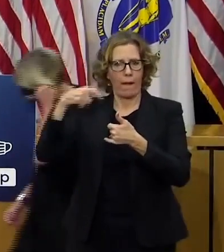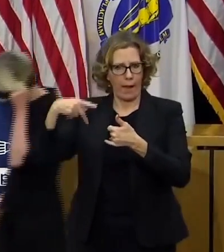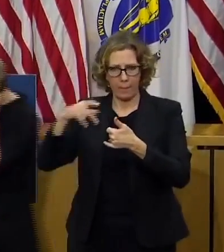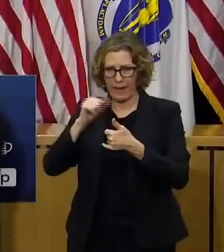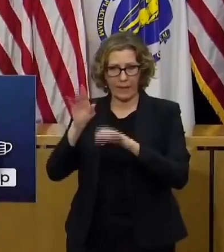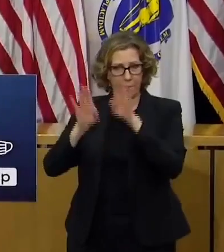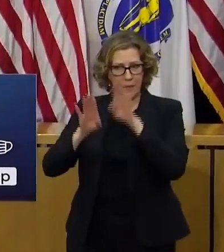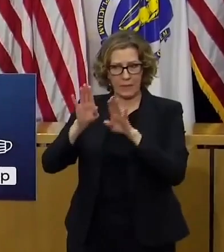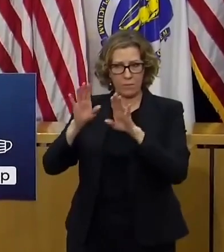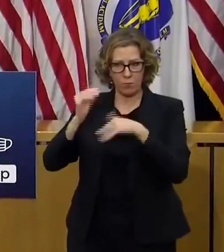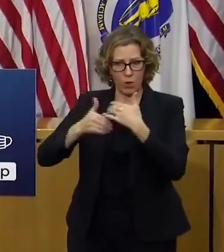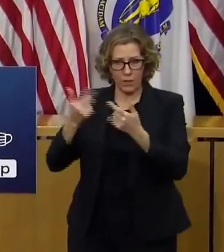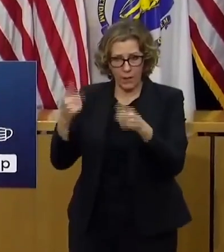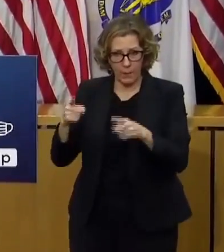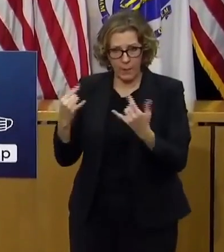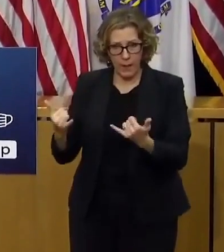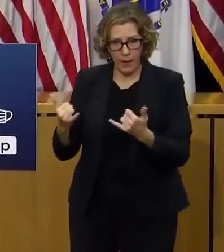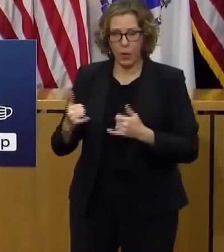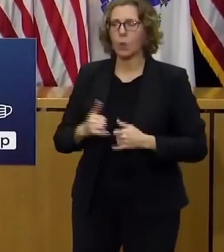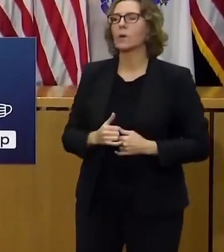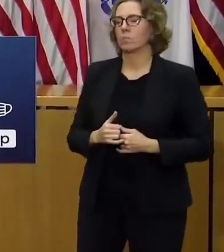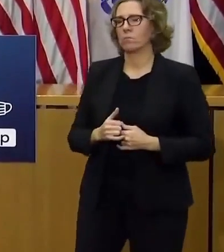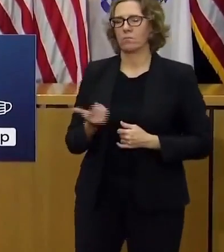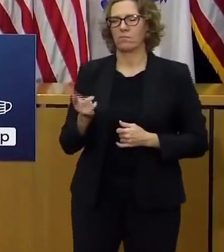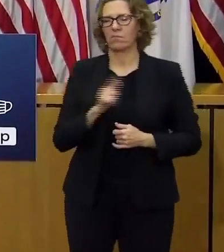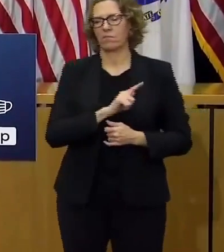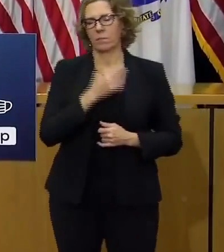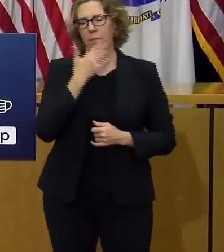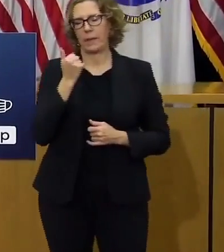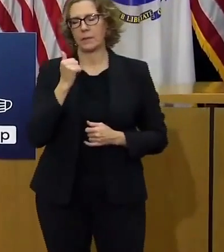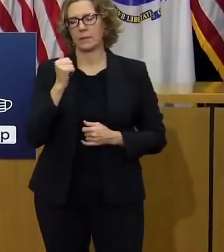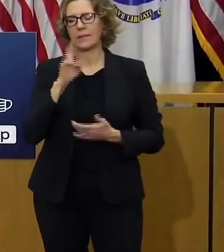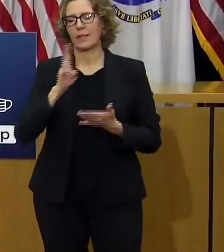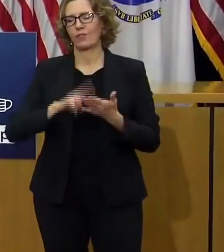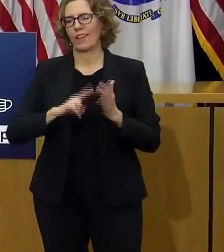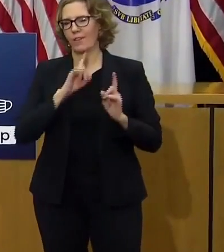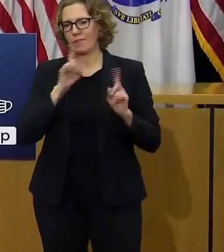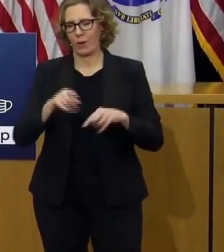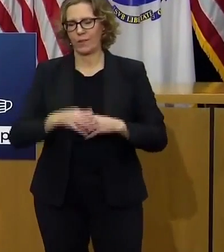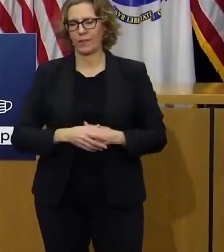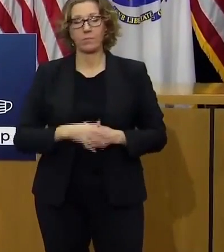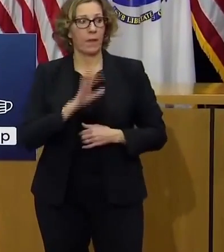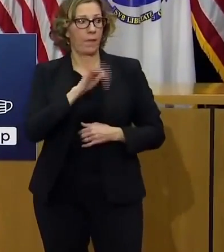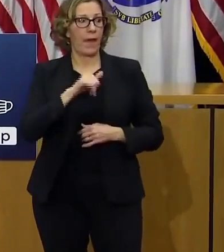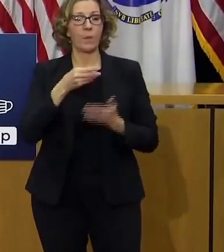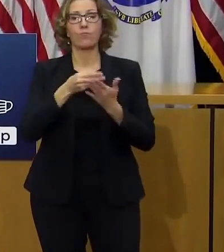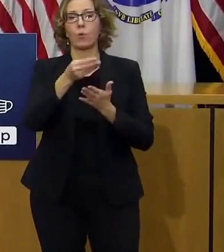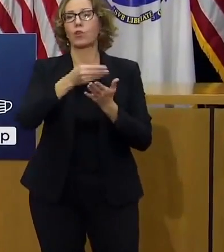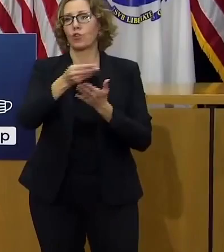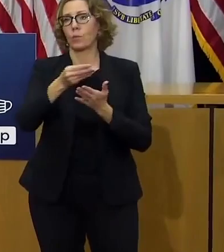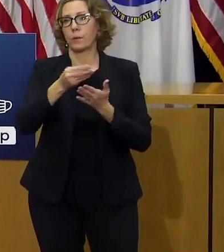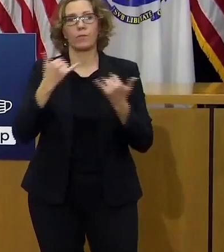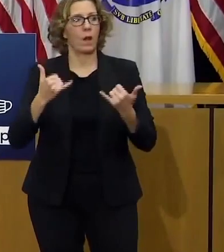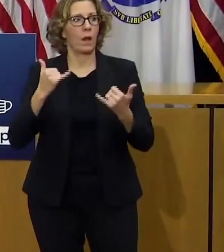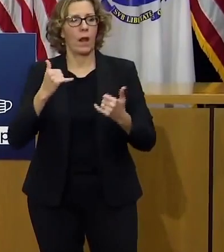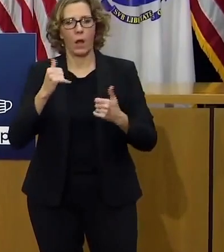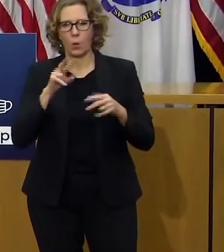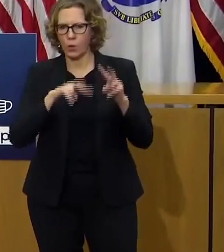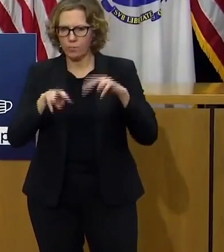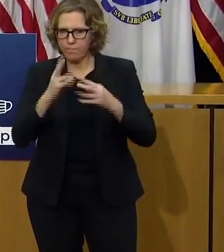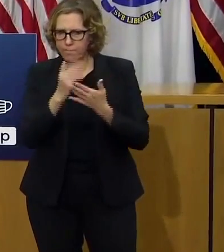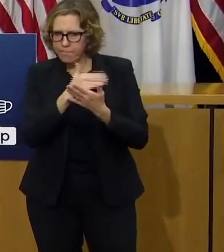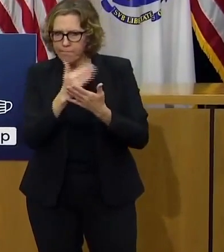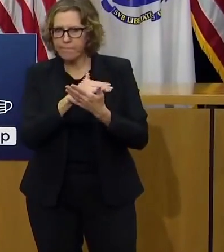the procurement is uh under review right now um so i don't have a date for when the